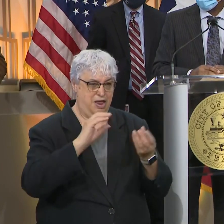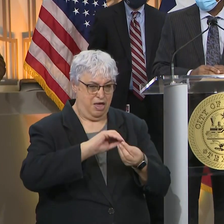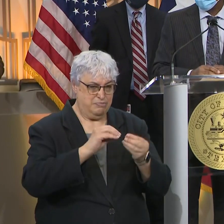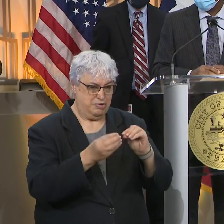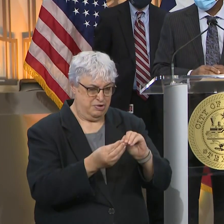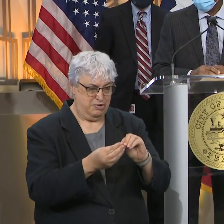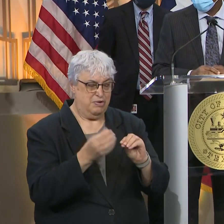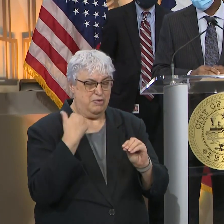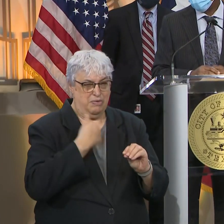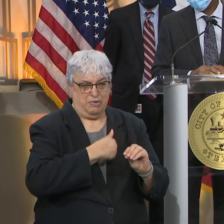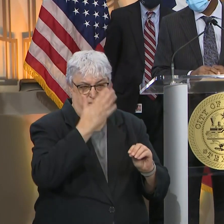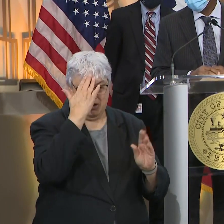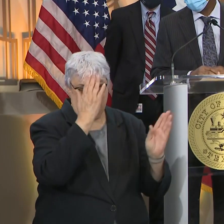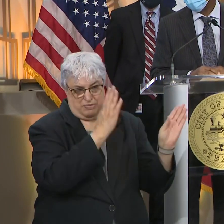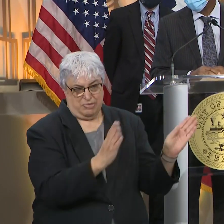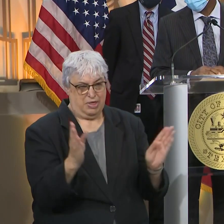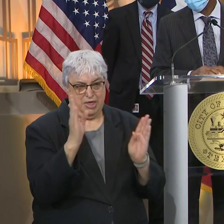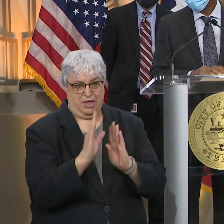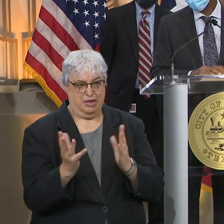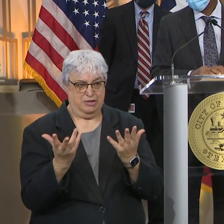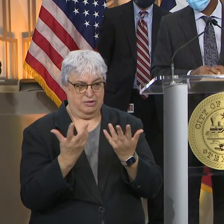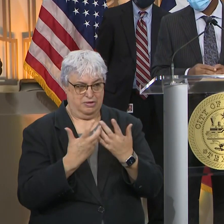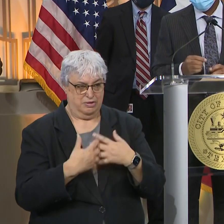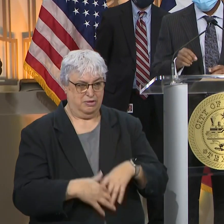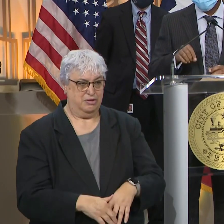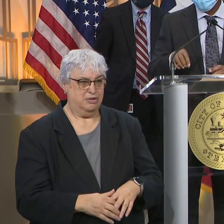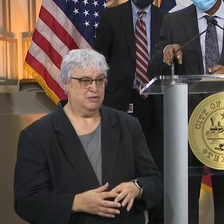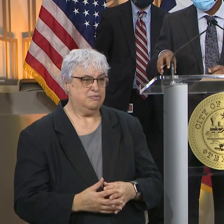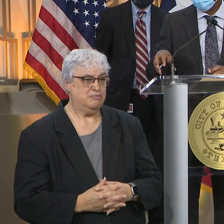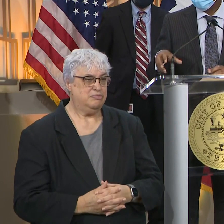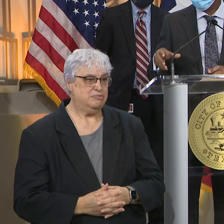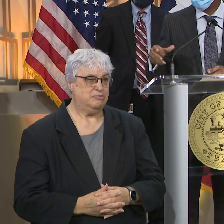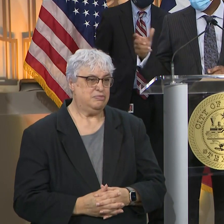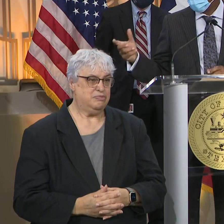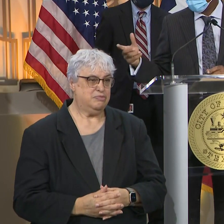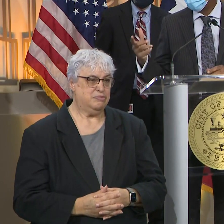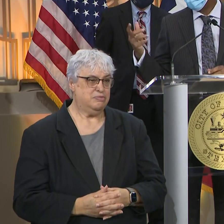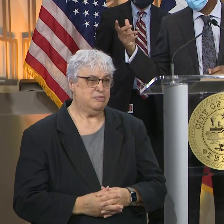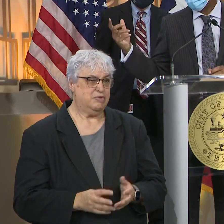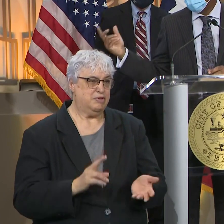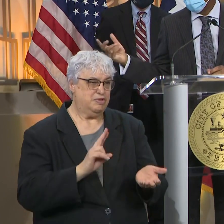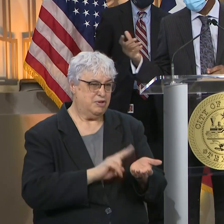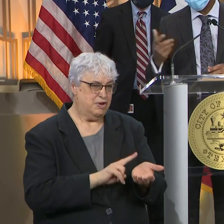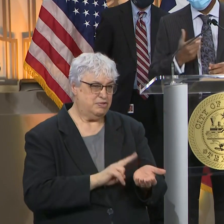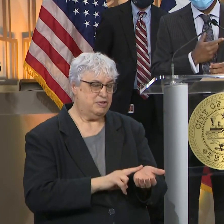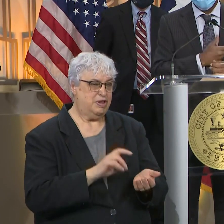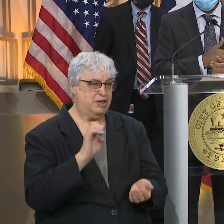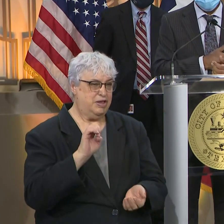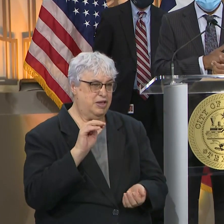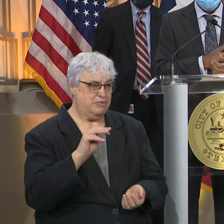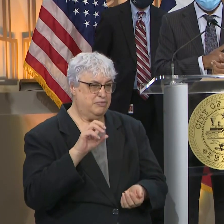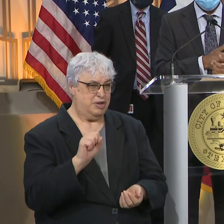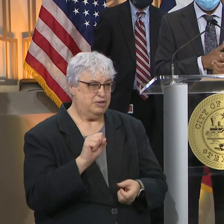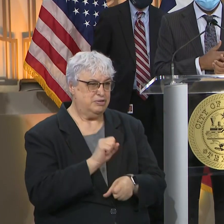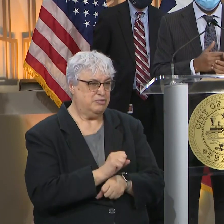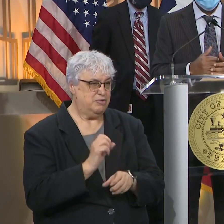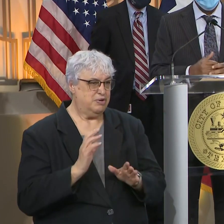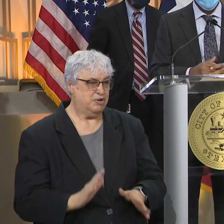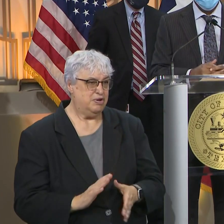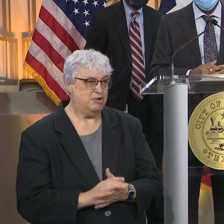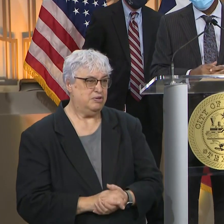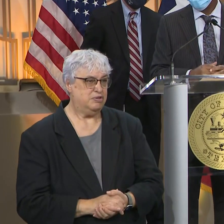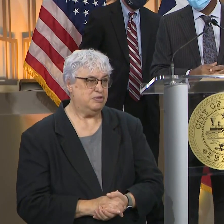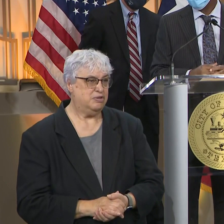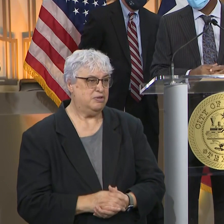know how to properly plan. Because it's not just the nurses and the EMS workers who are providing the vaccine.